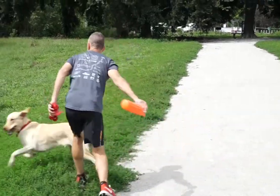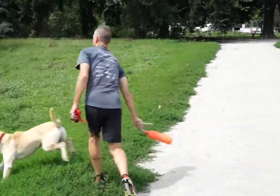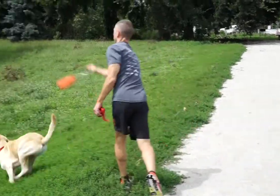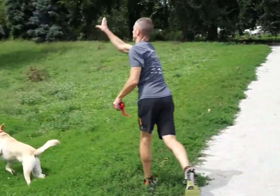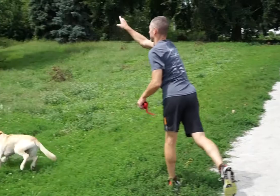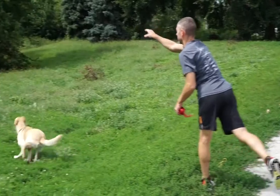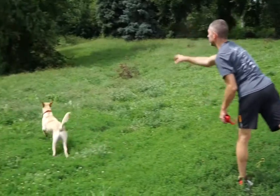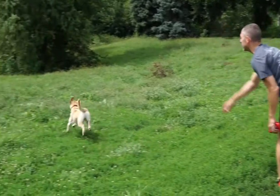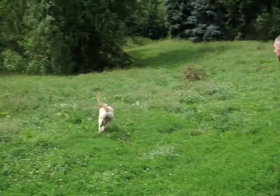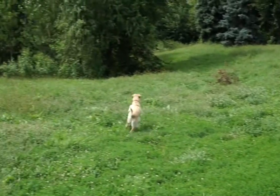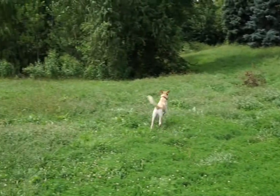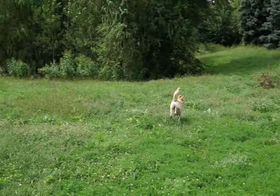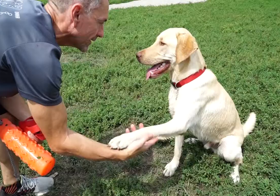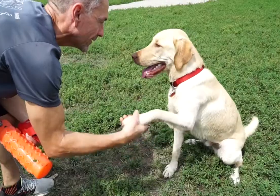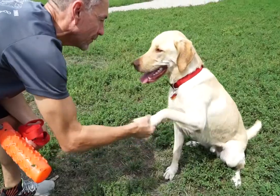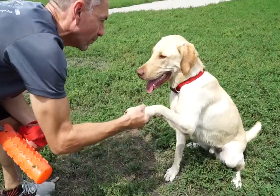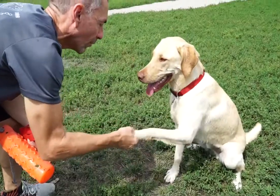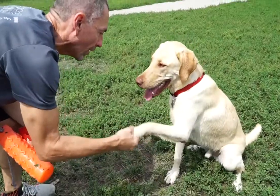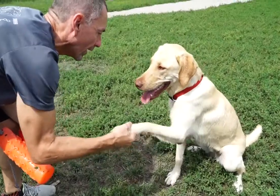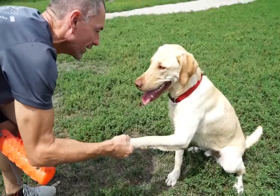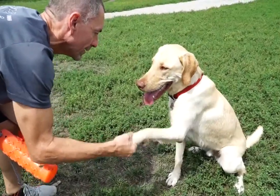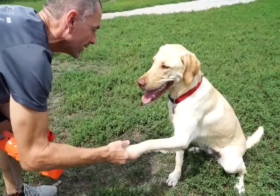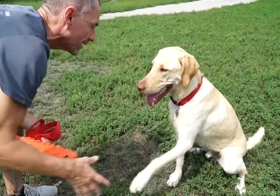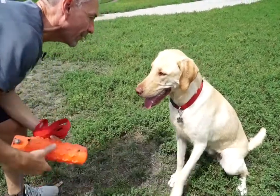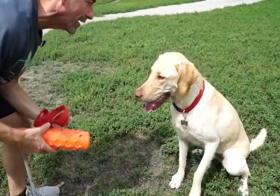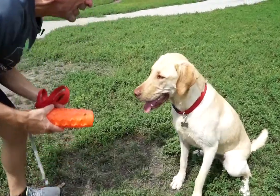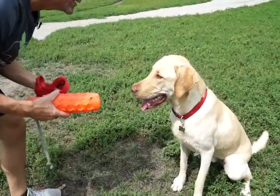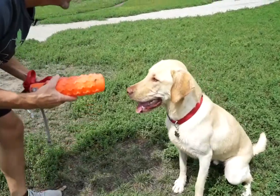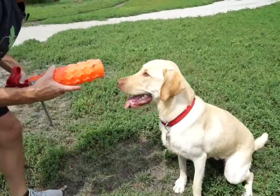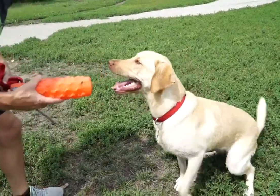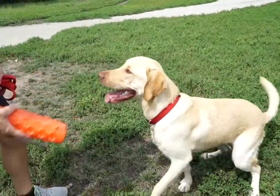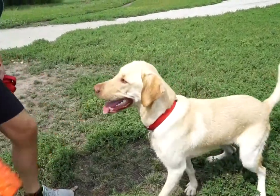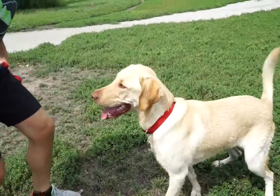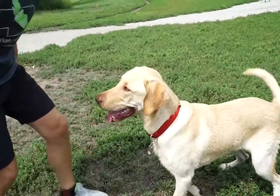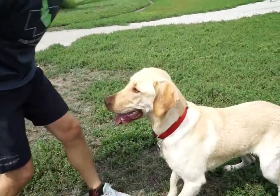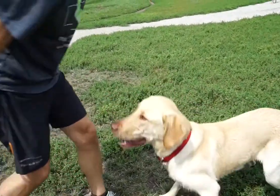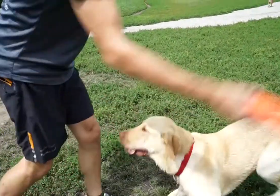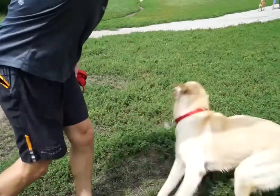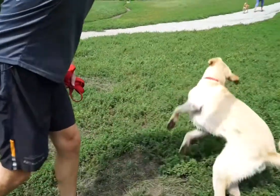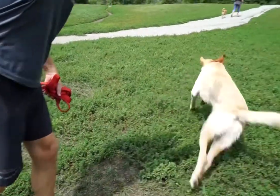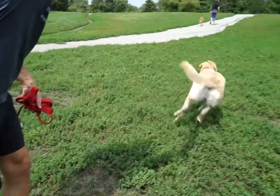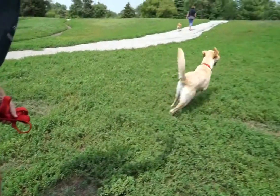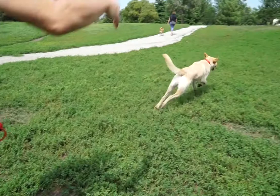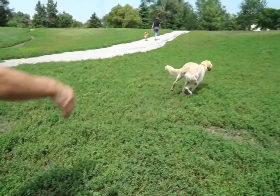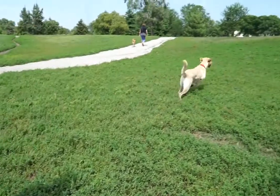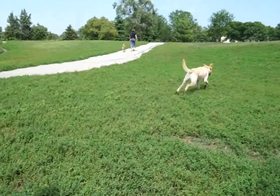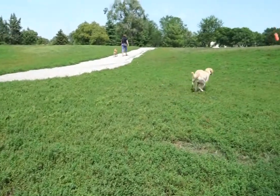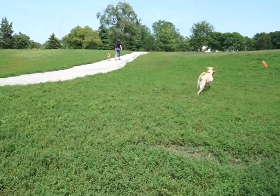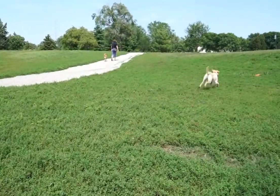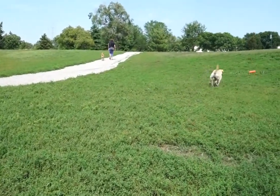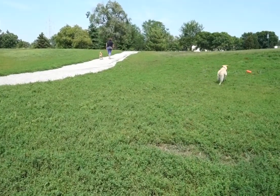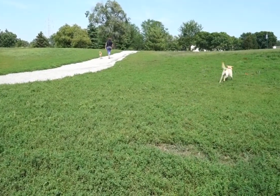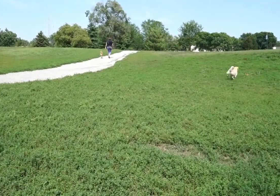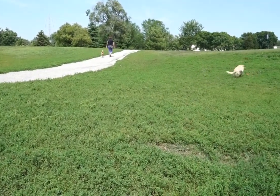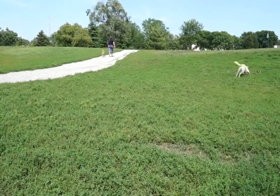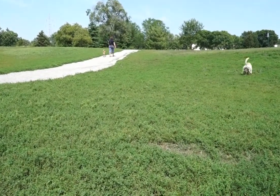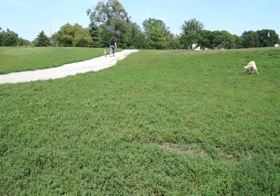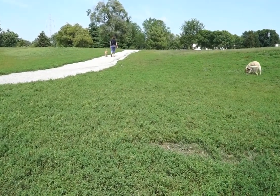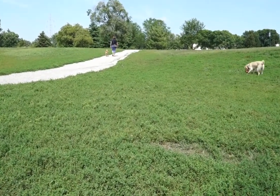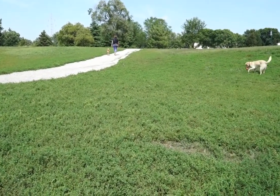they get great exercise. When we humans take them out, they are just always happy to be with us. They love to play, and again, play leads to exercise.